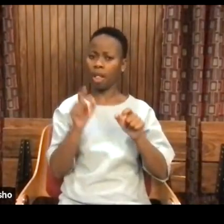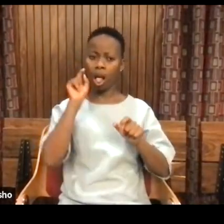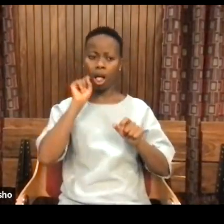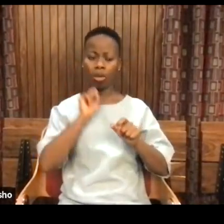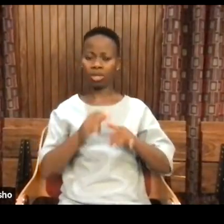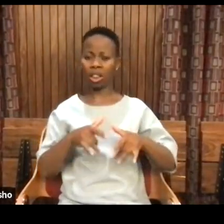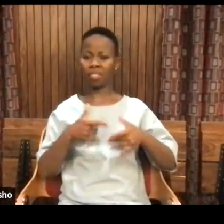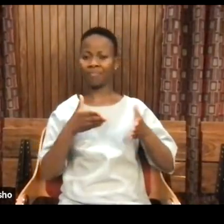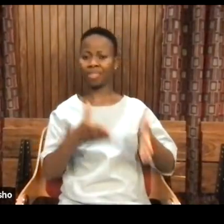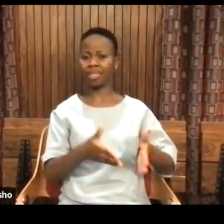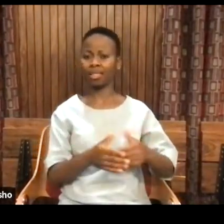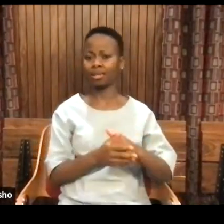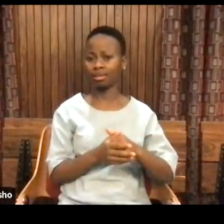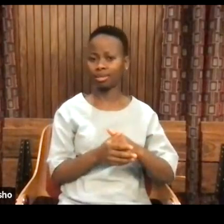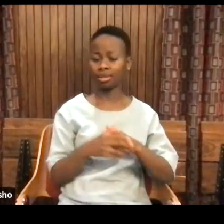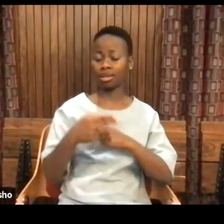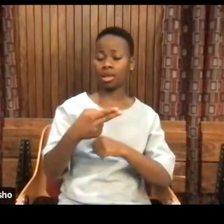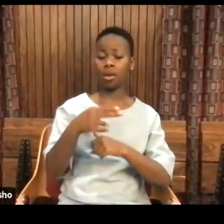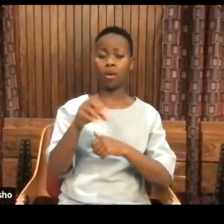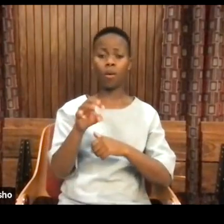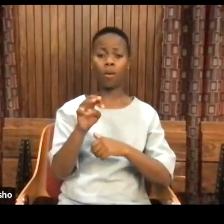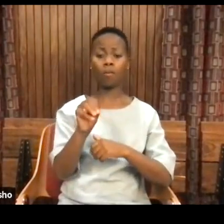Homo sapiens hanging out in Africa.